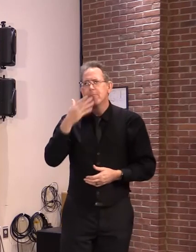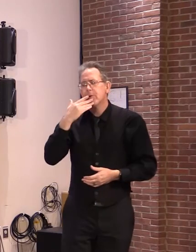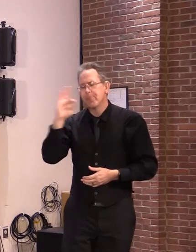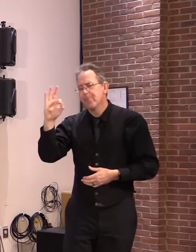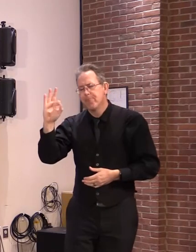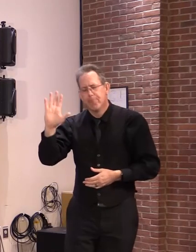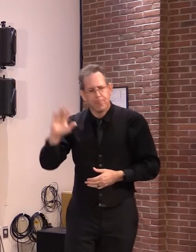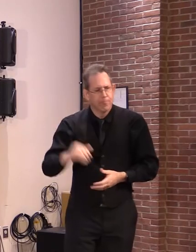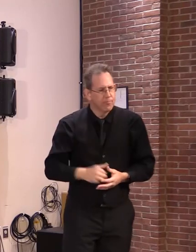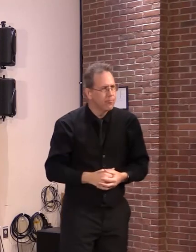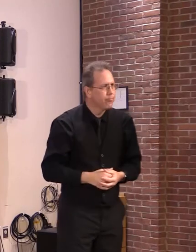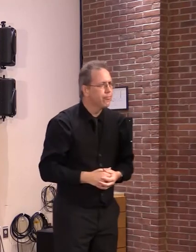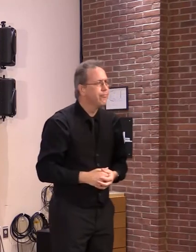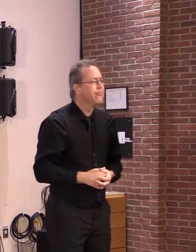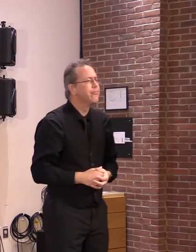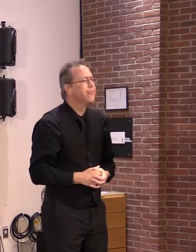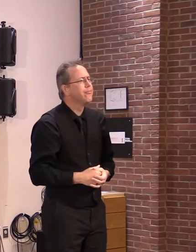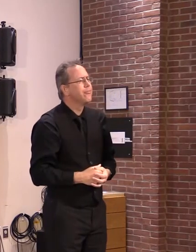Guy Page.